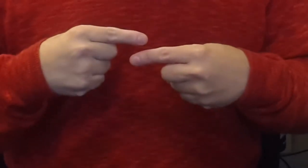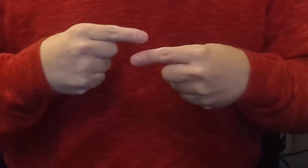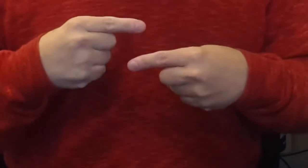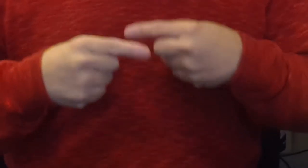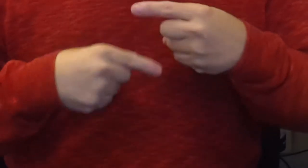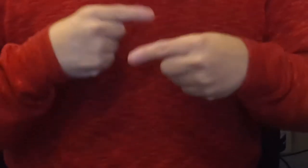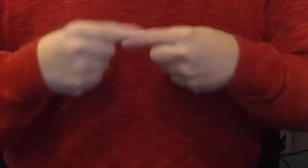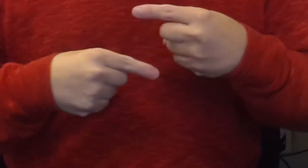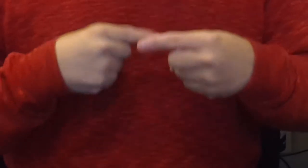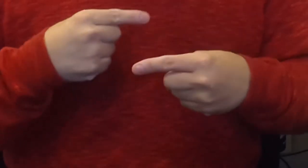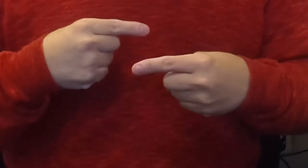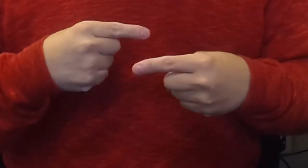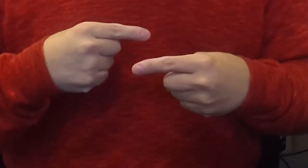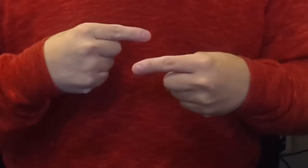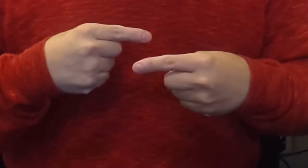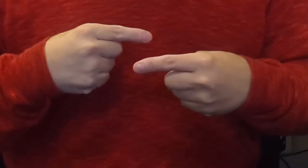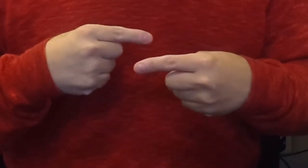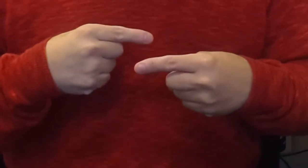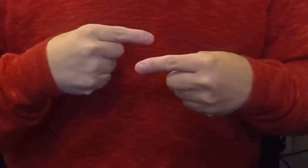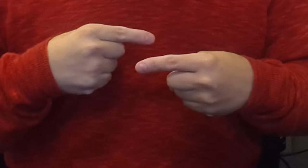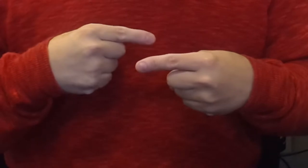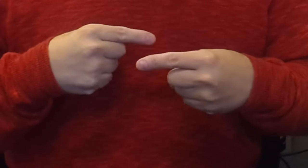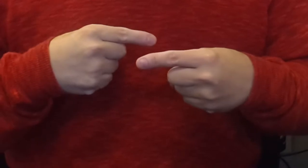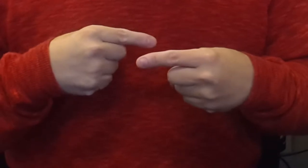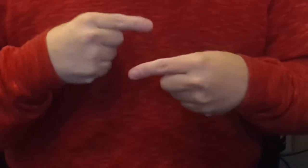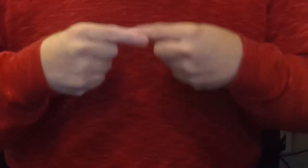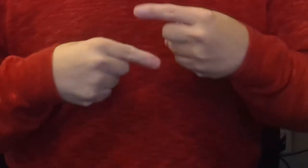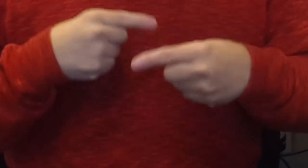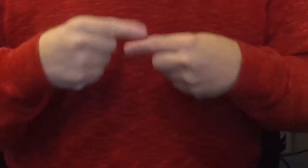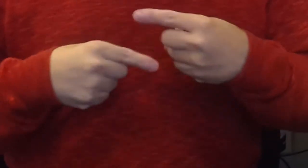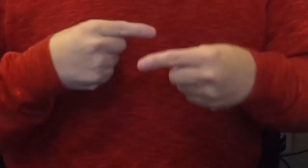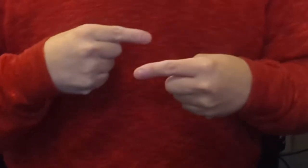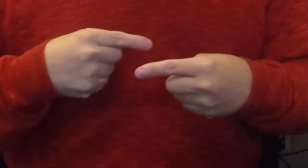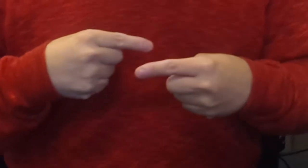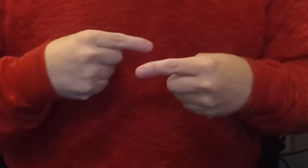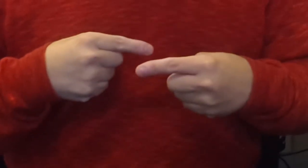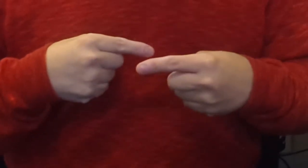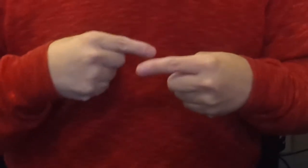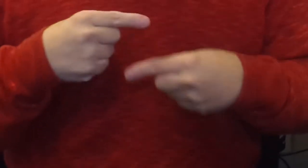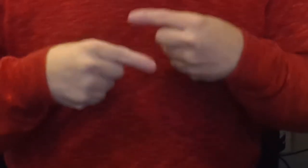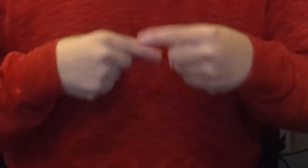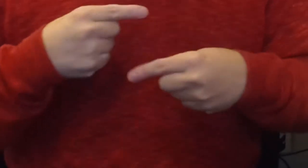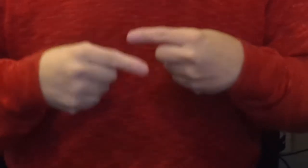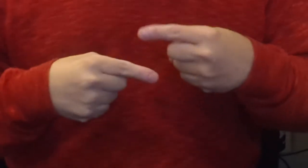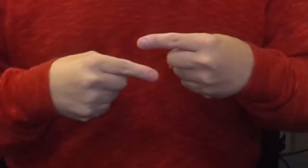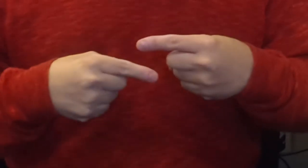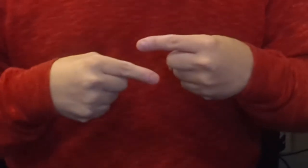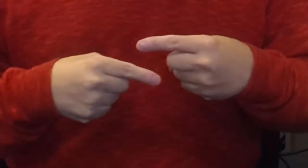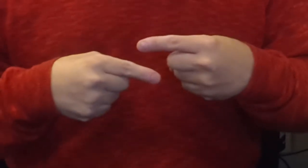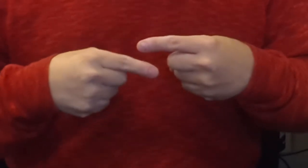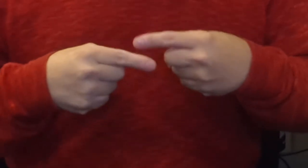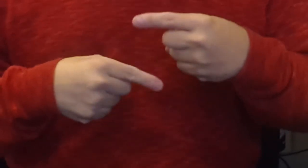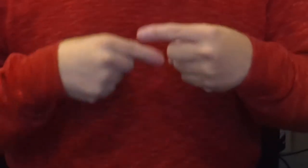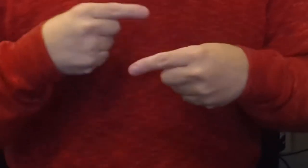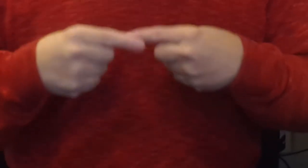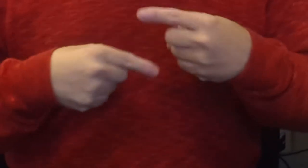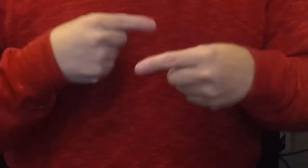It's in the east of. It's on the coast. It's inland. It's near.